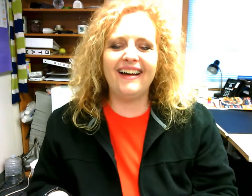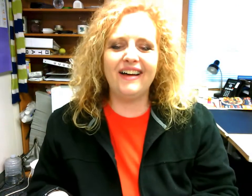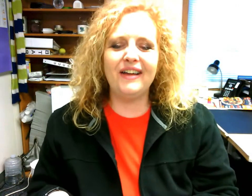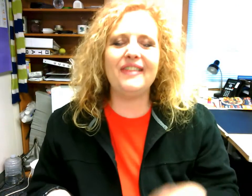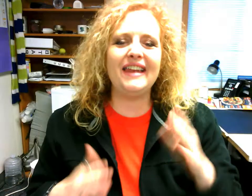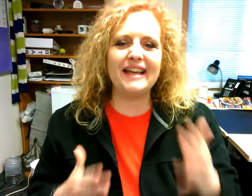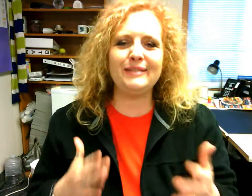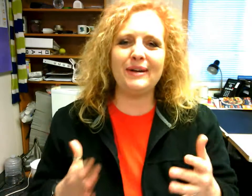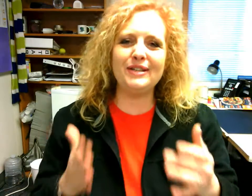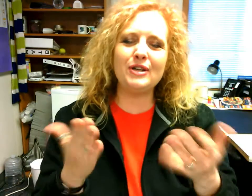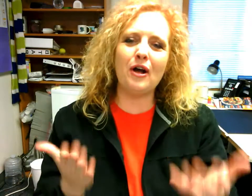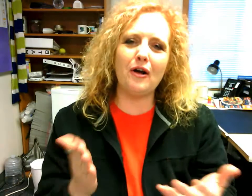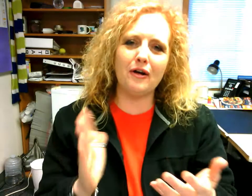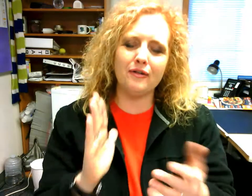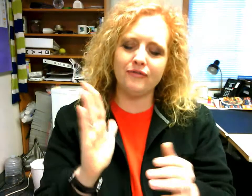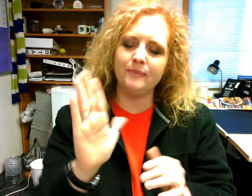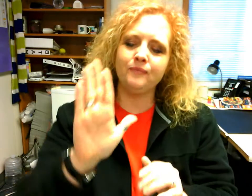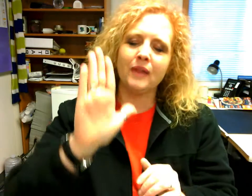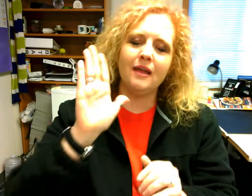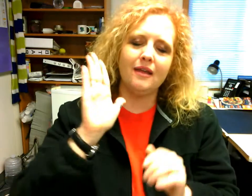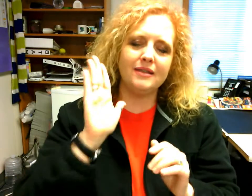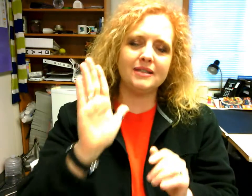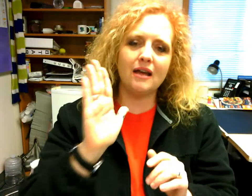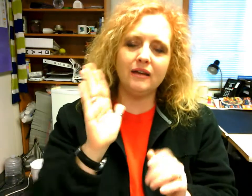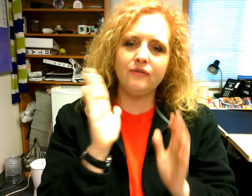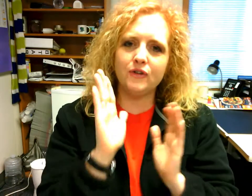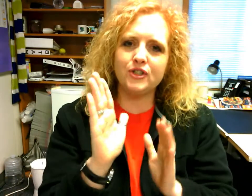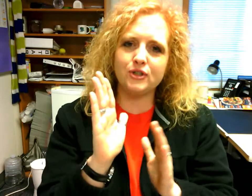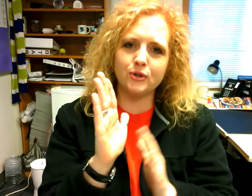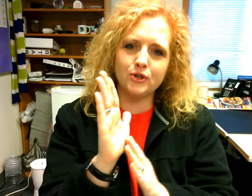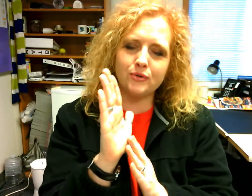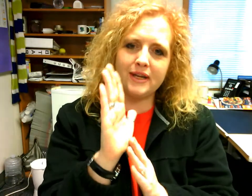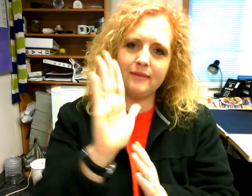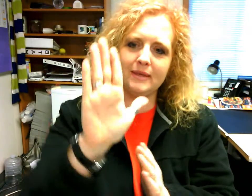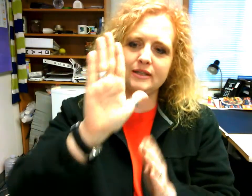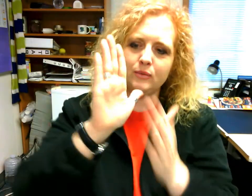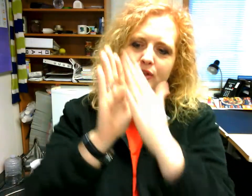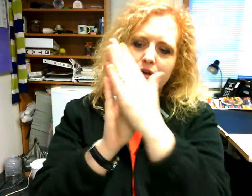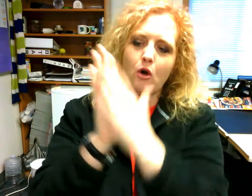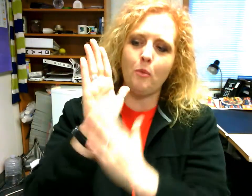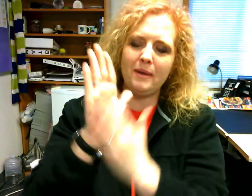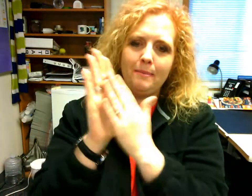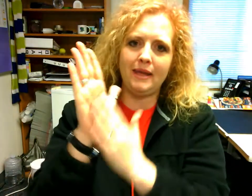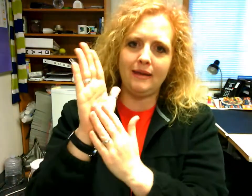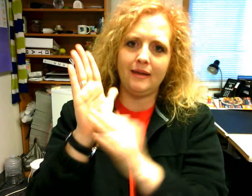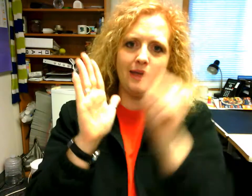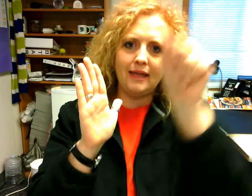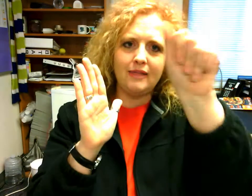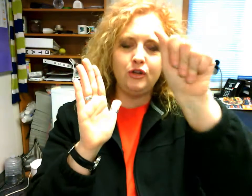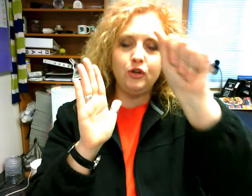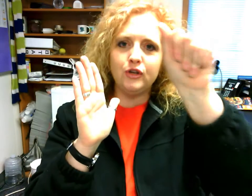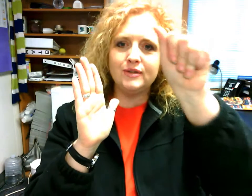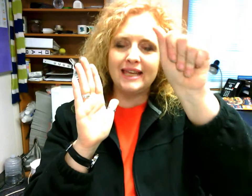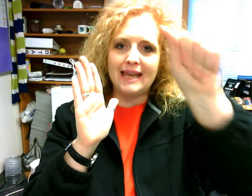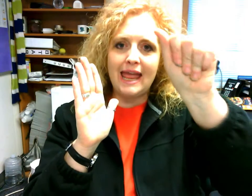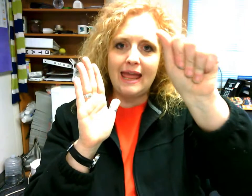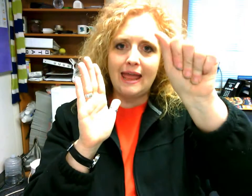the next one is carved the sign for surgery is with an open b and then you're using an a